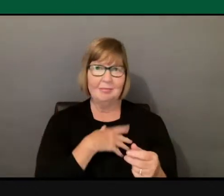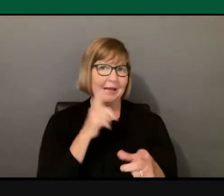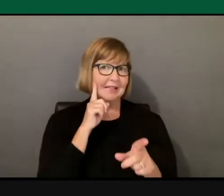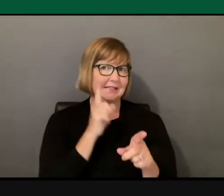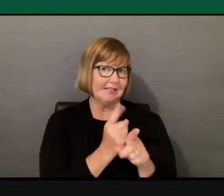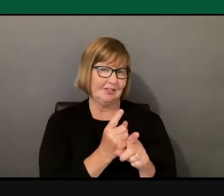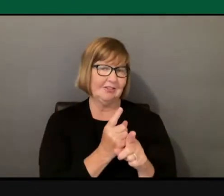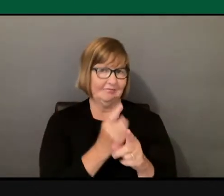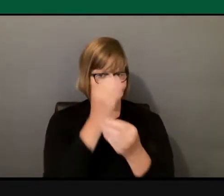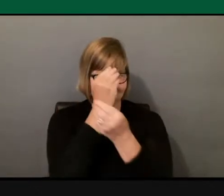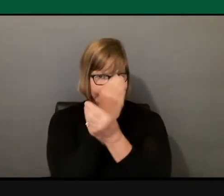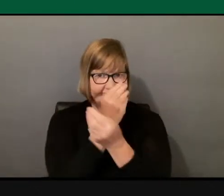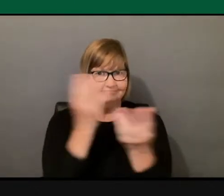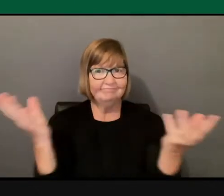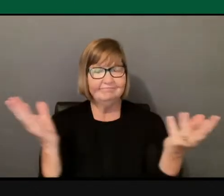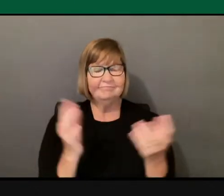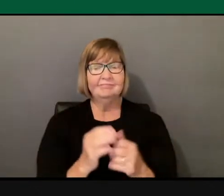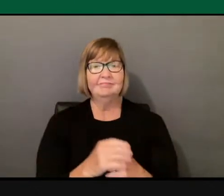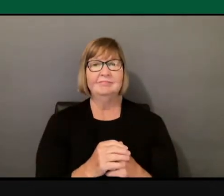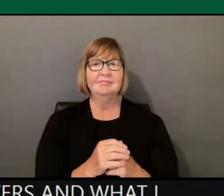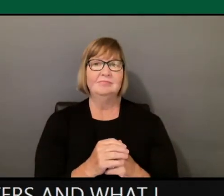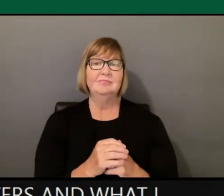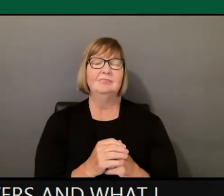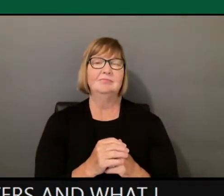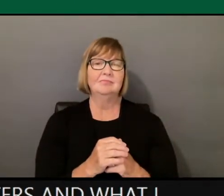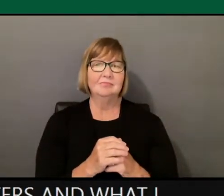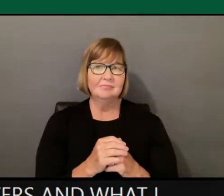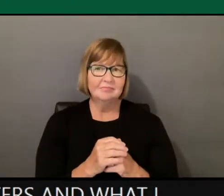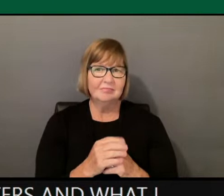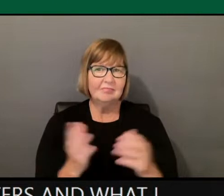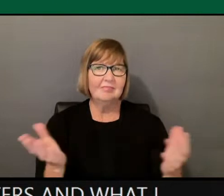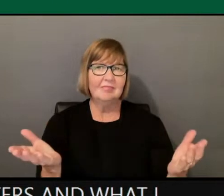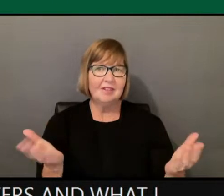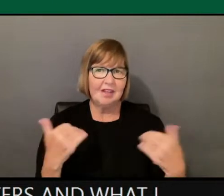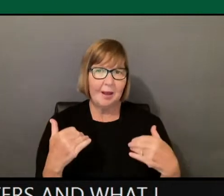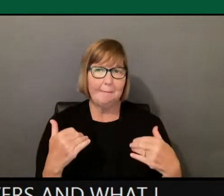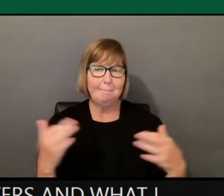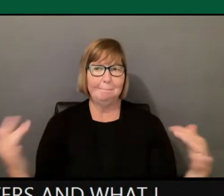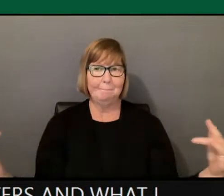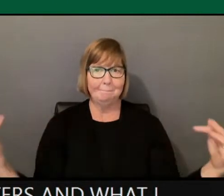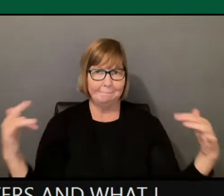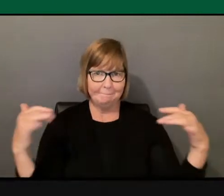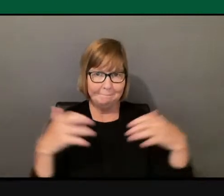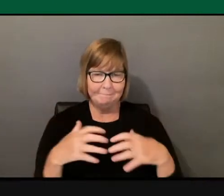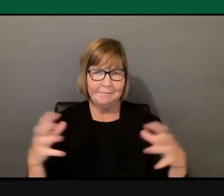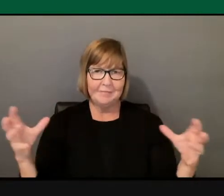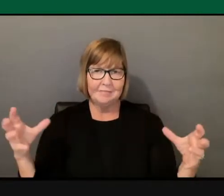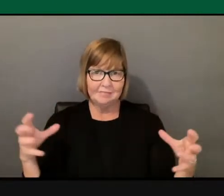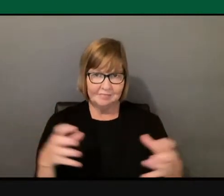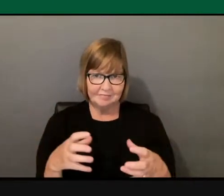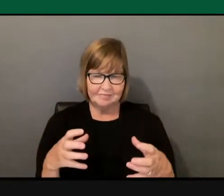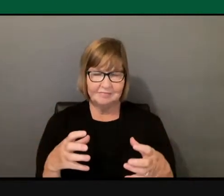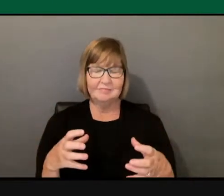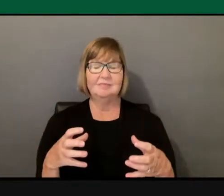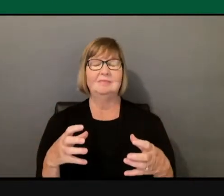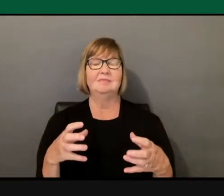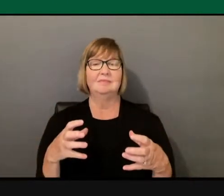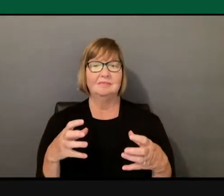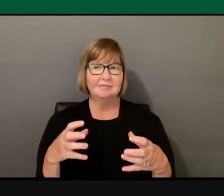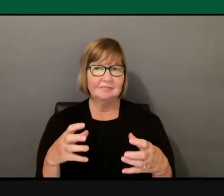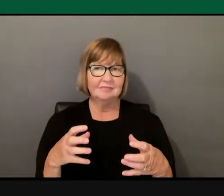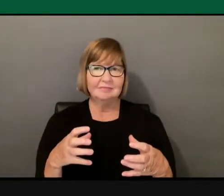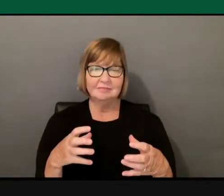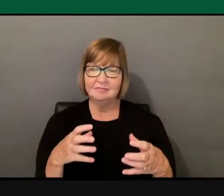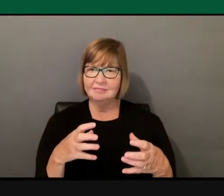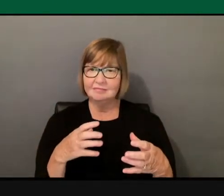is, you know, to come together in a group like where there's disparate person, whether it's going to